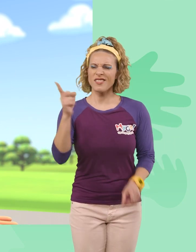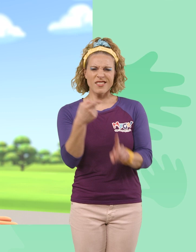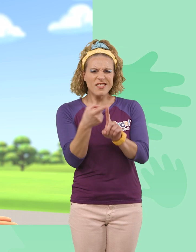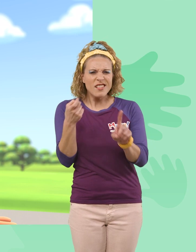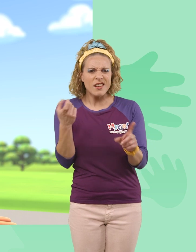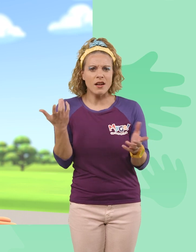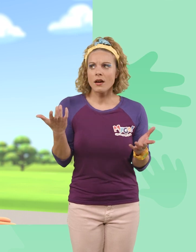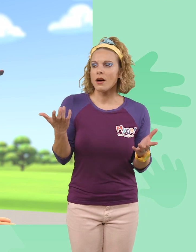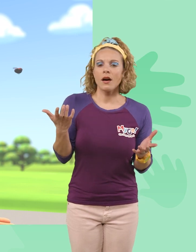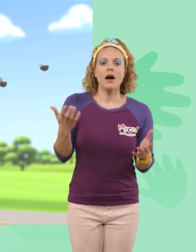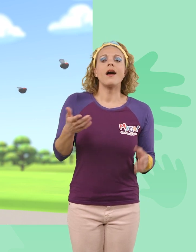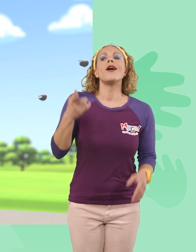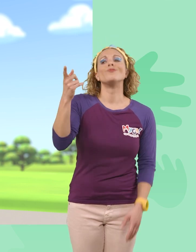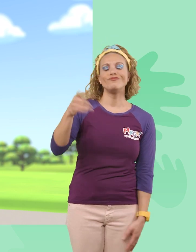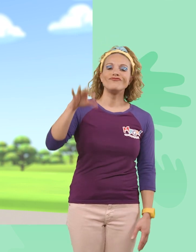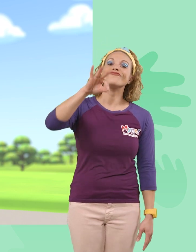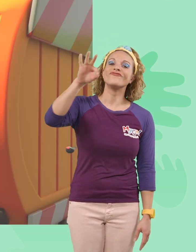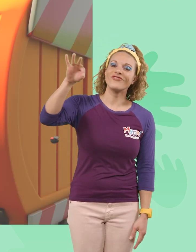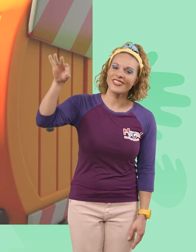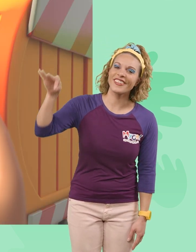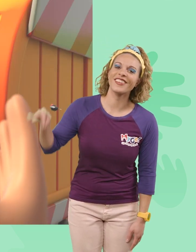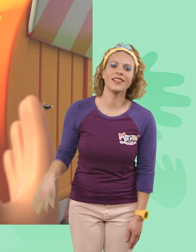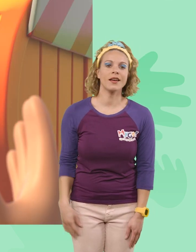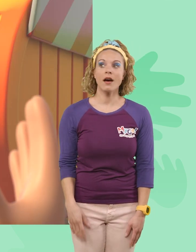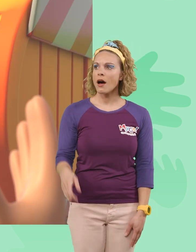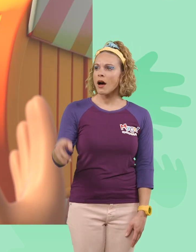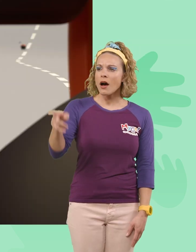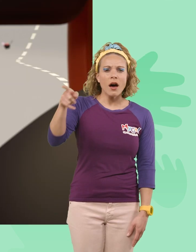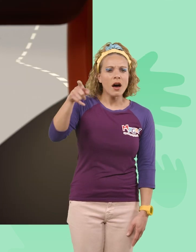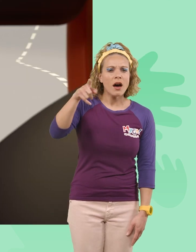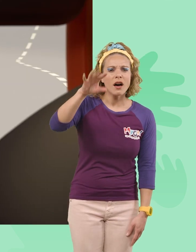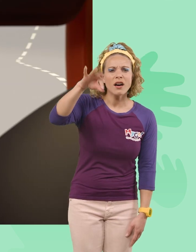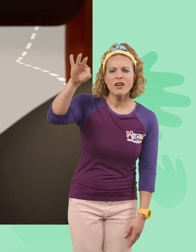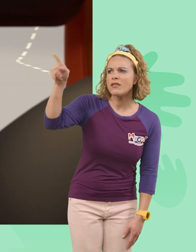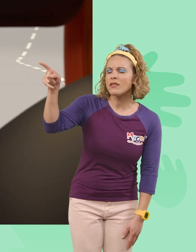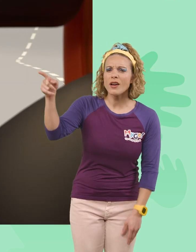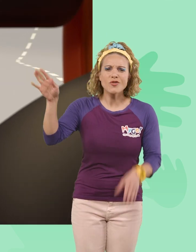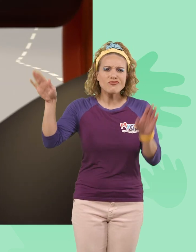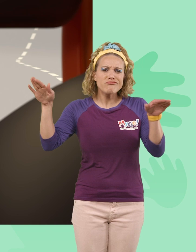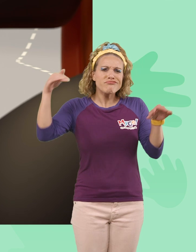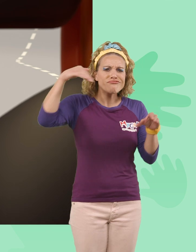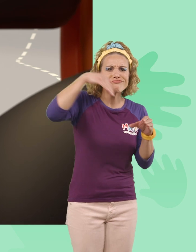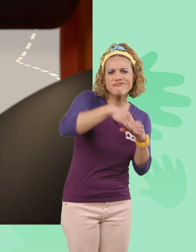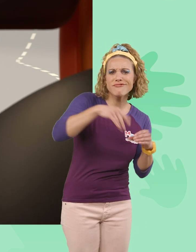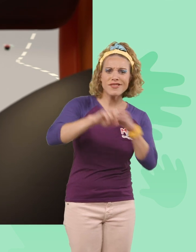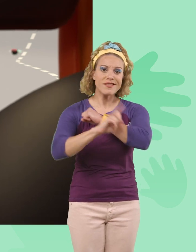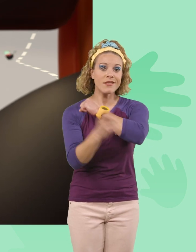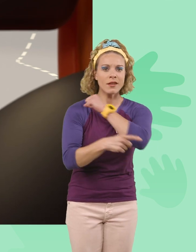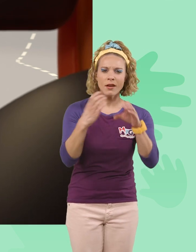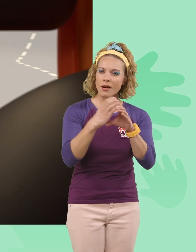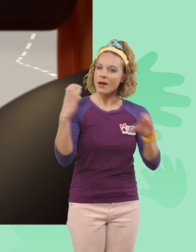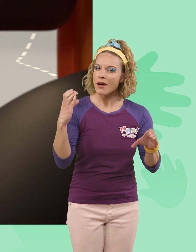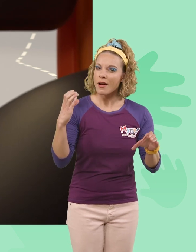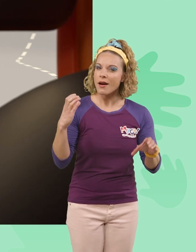coming from? Oh, flies! Hey! Those flies just flew into the garbage truck!